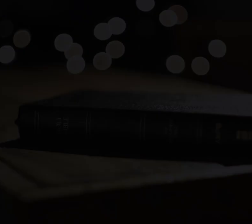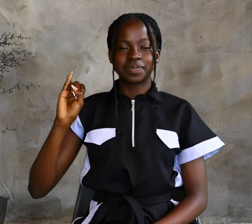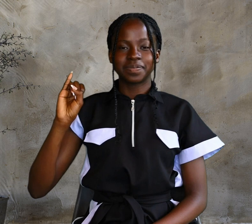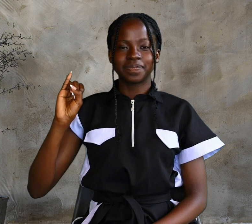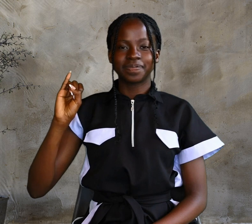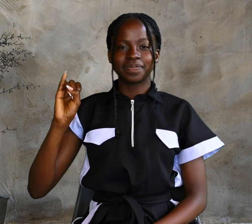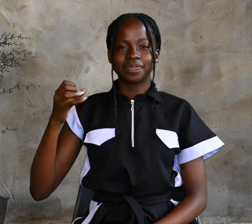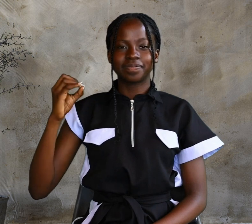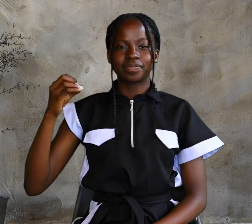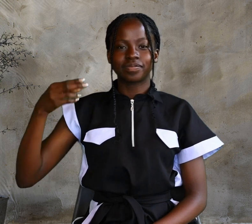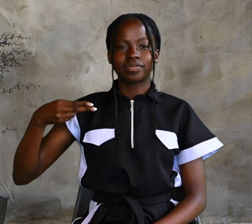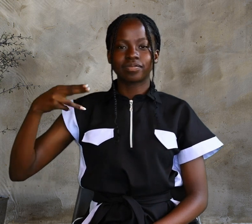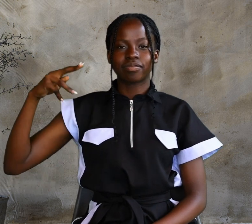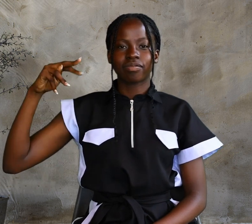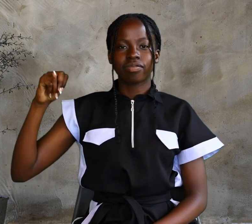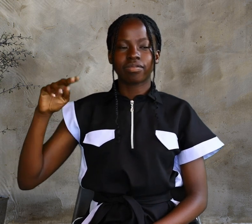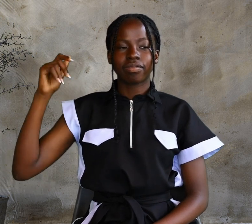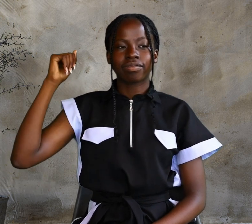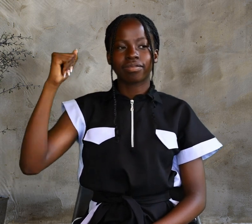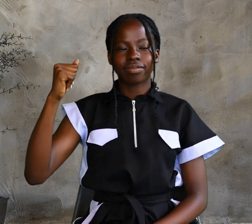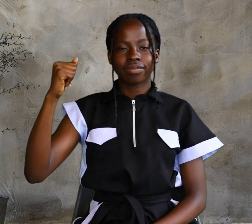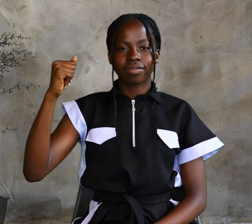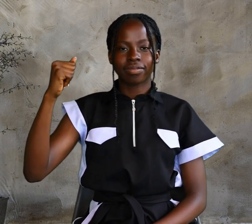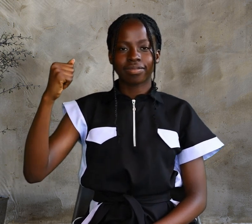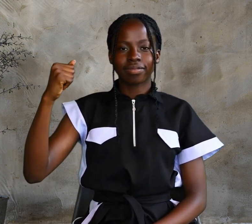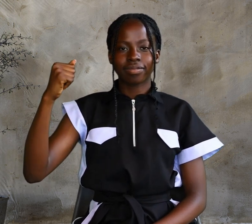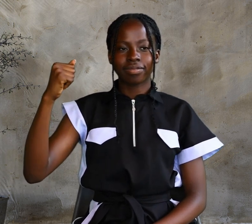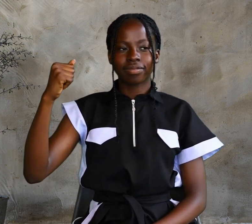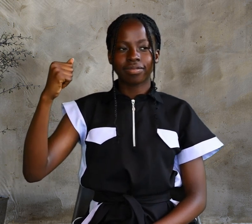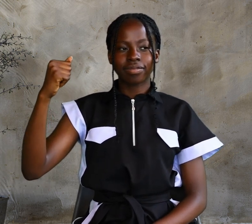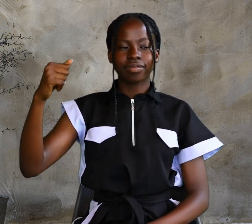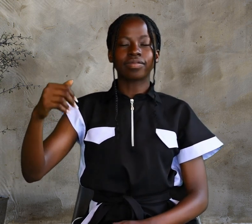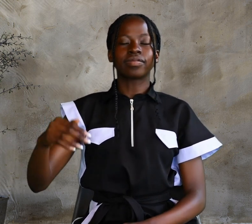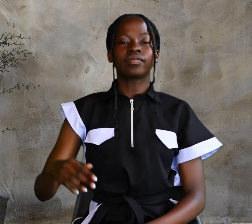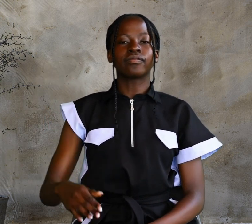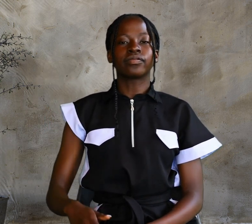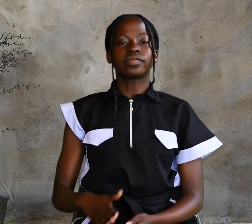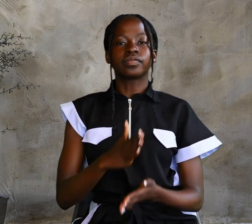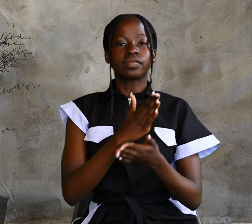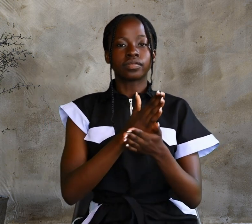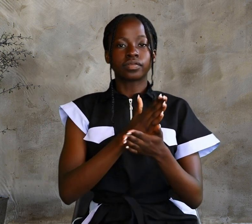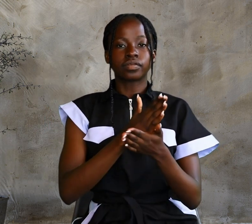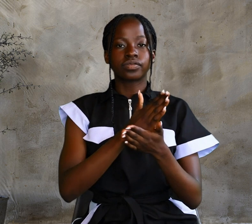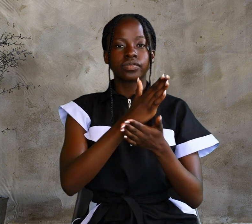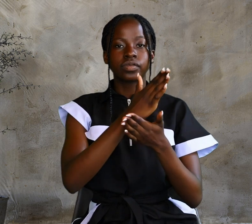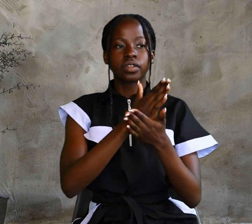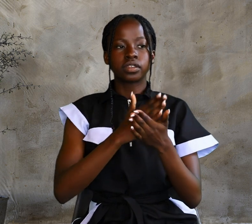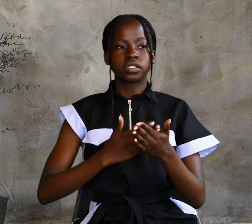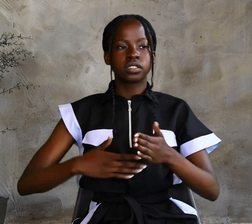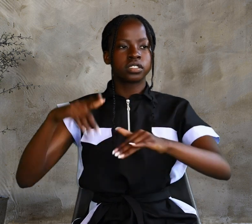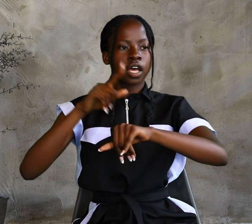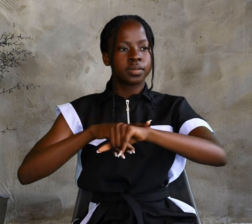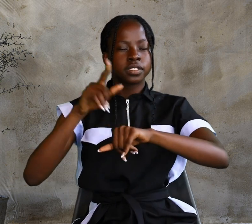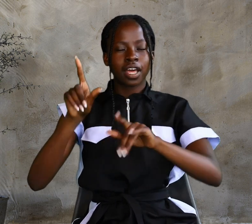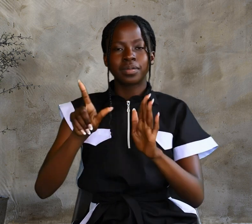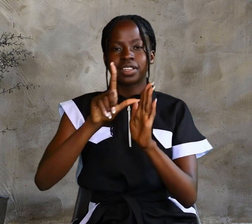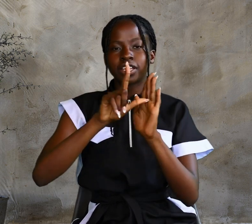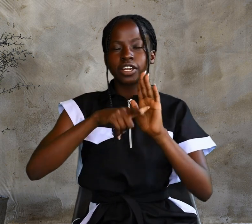John chapter 5 The Healing at the Pool Sometime later,